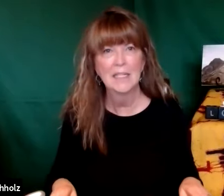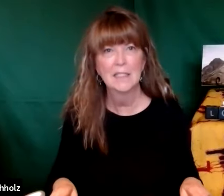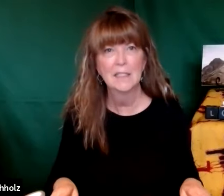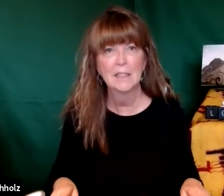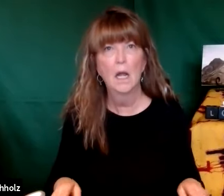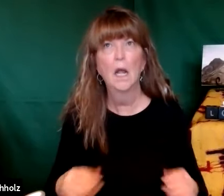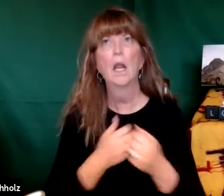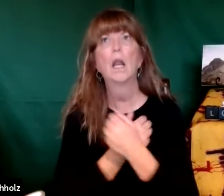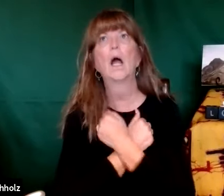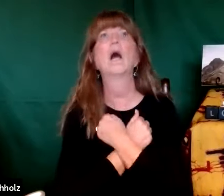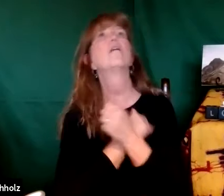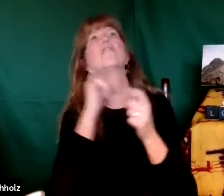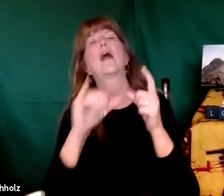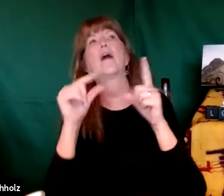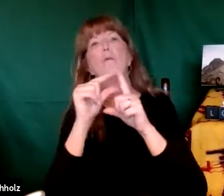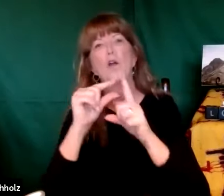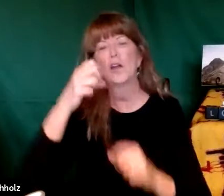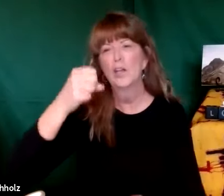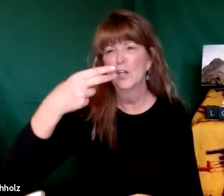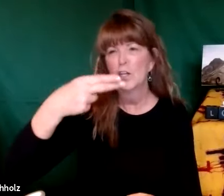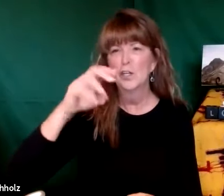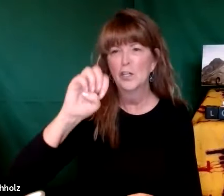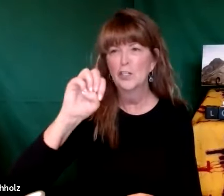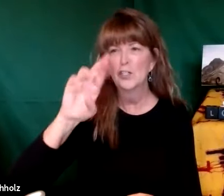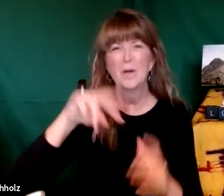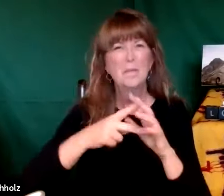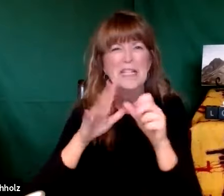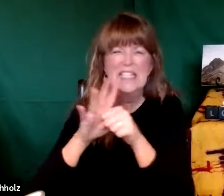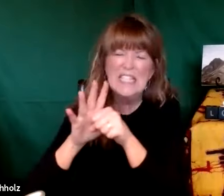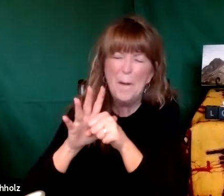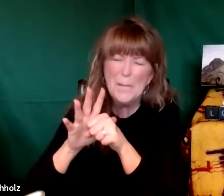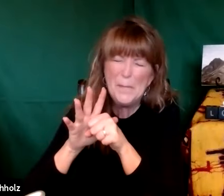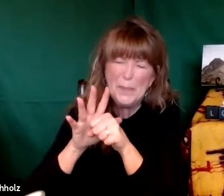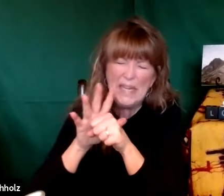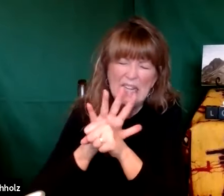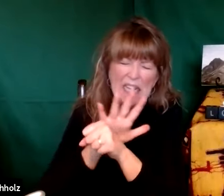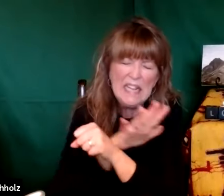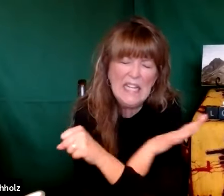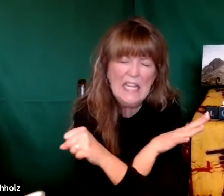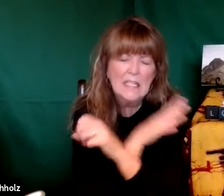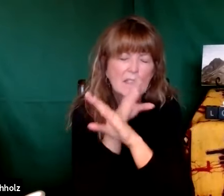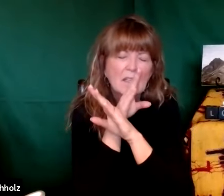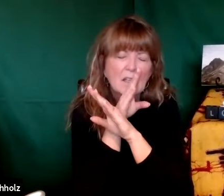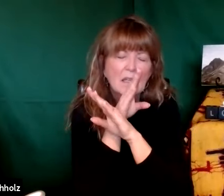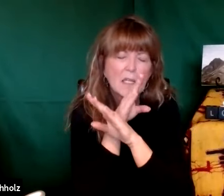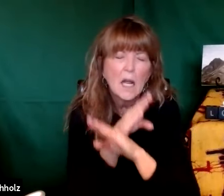and it said that Elijah entered into sheer silence I love that term sheer